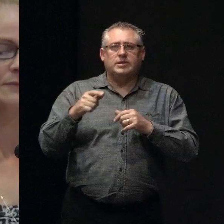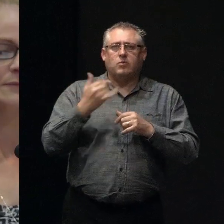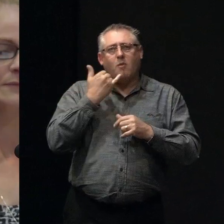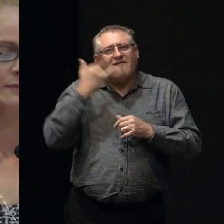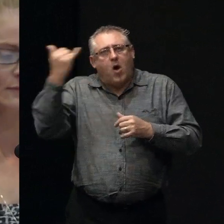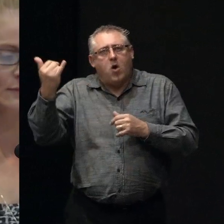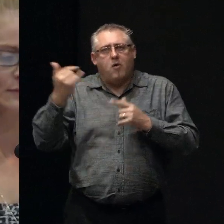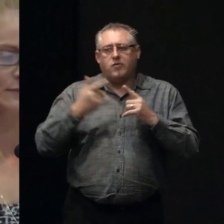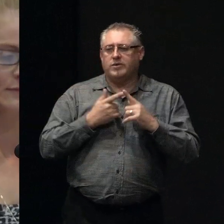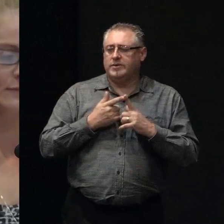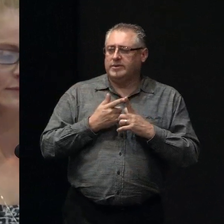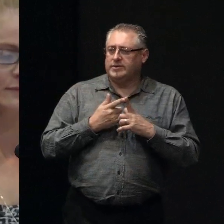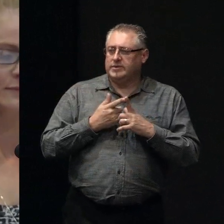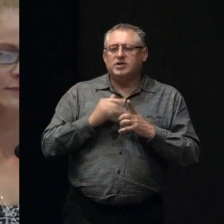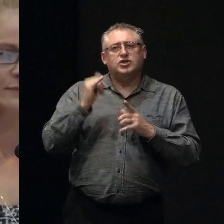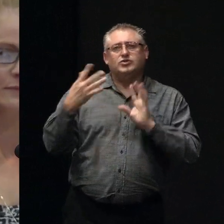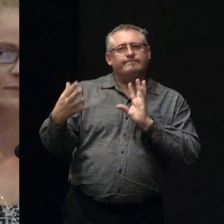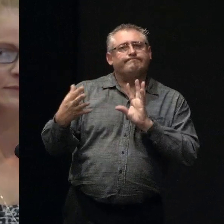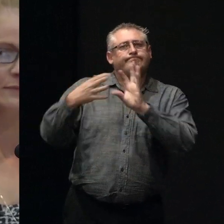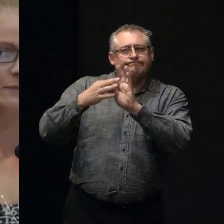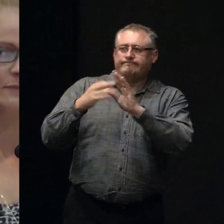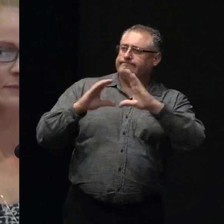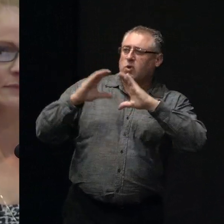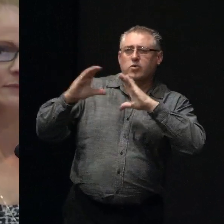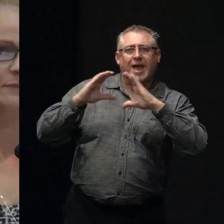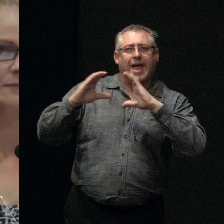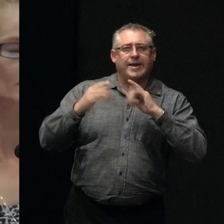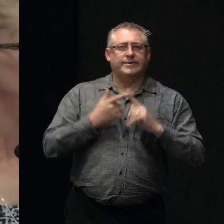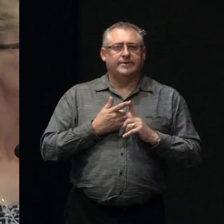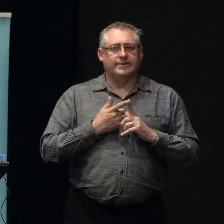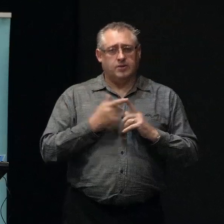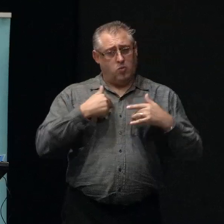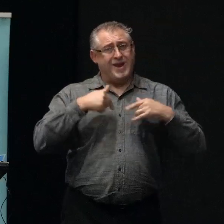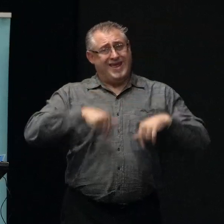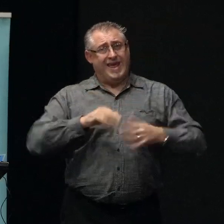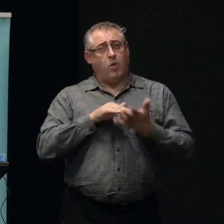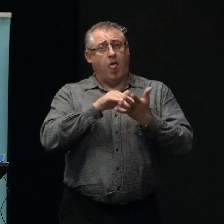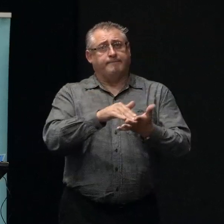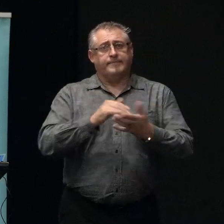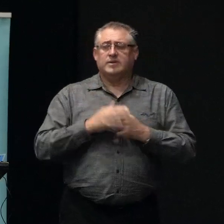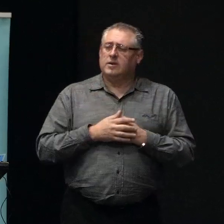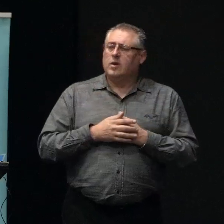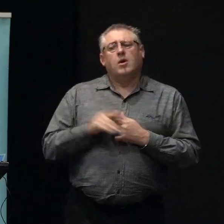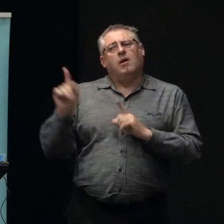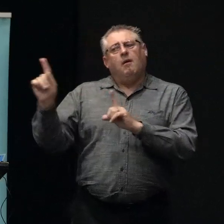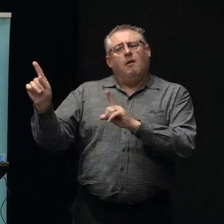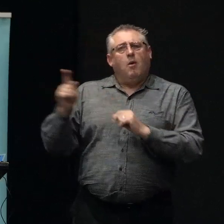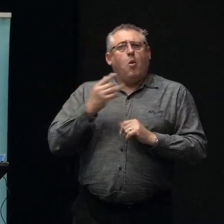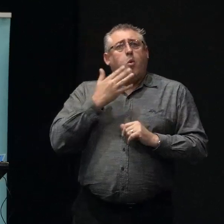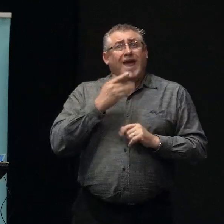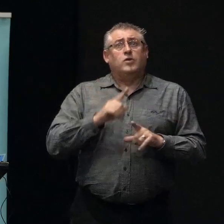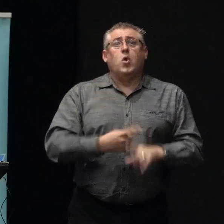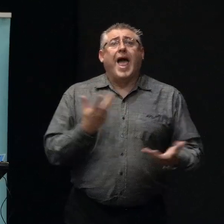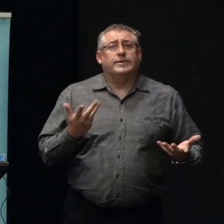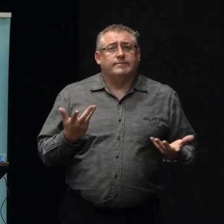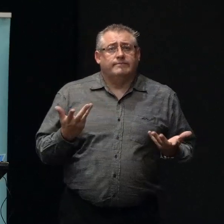up, and just engage and communicate, and we're here to help. So, what about, when is it too late? Is it